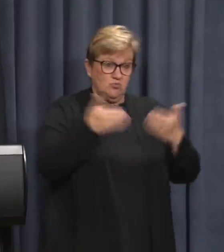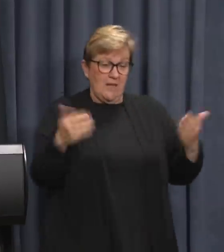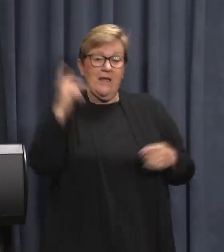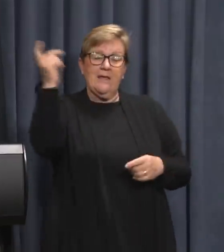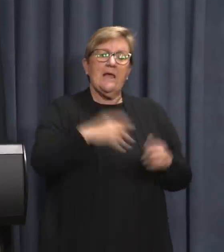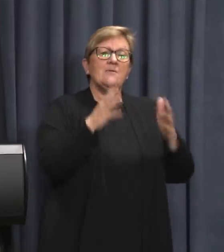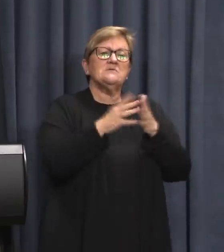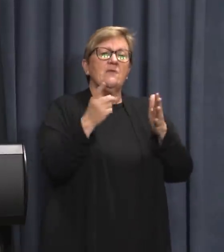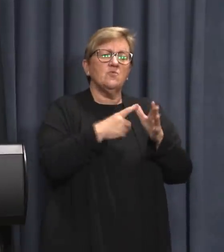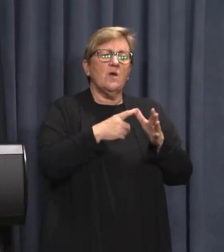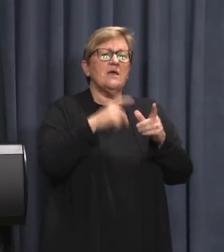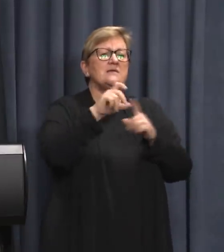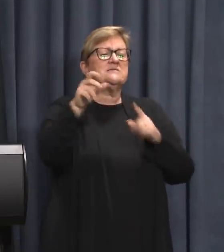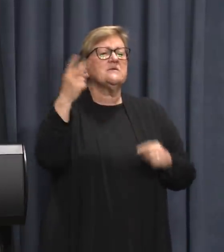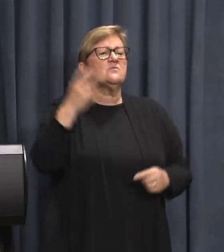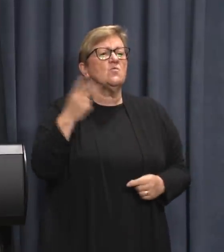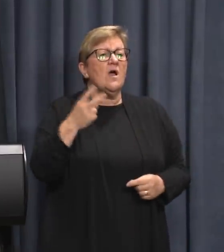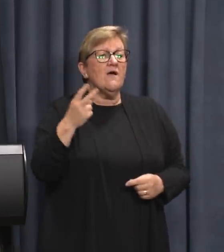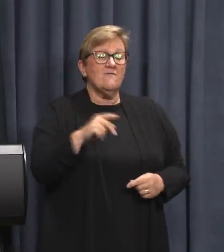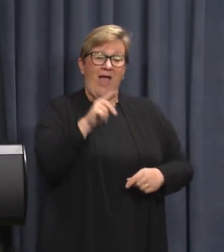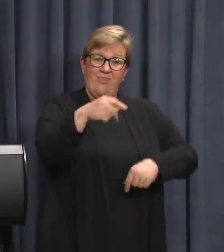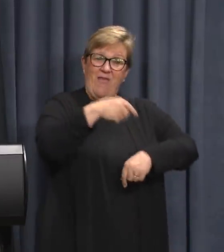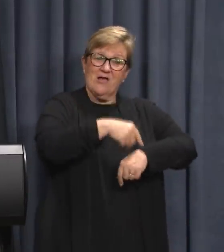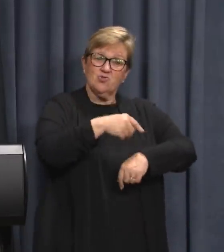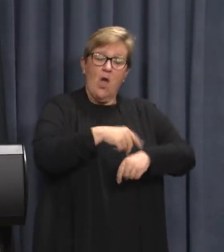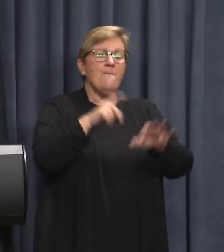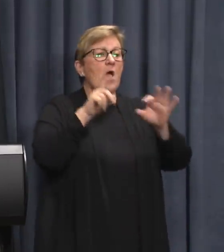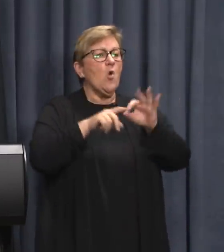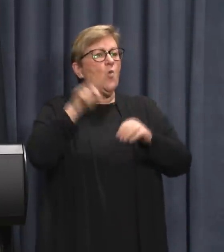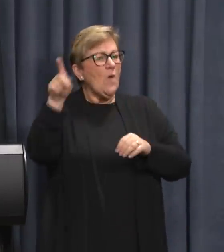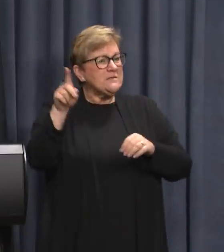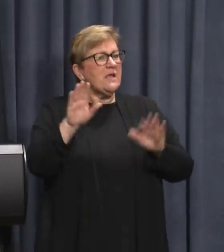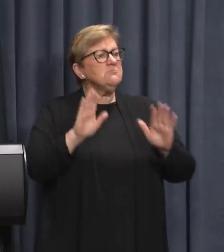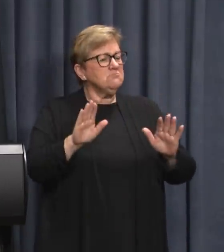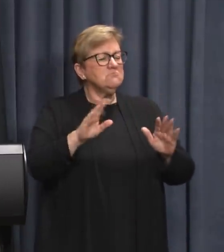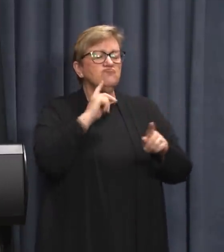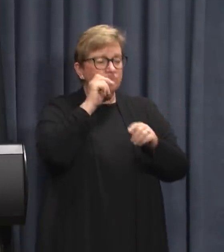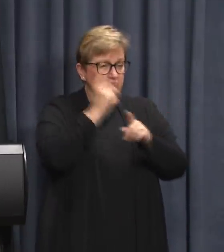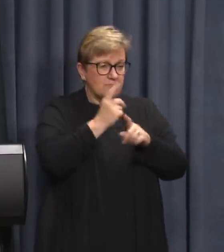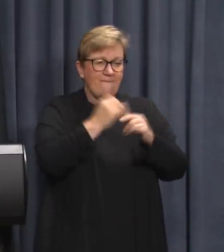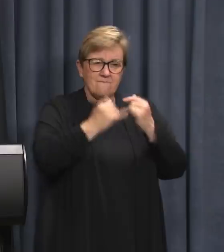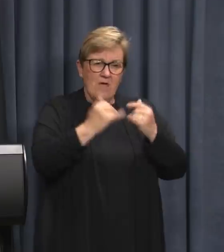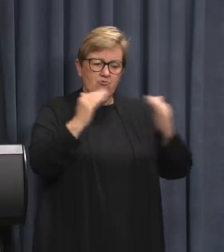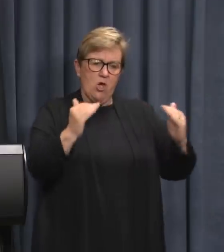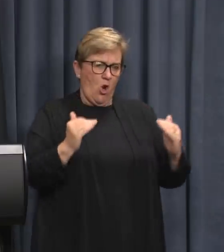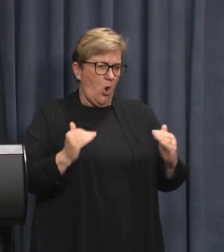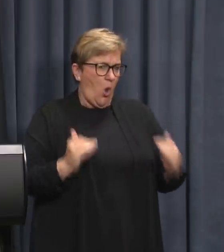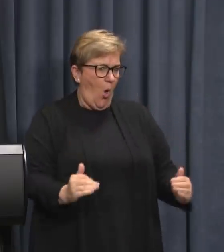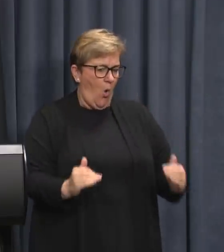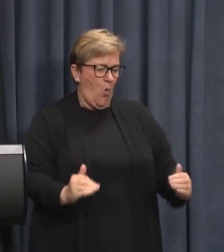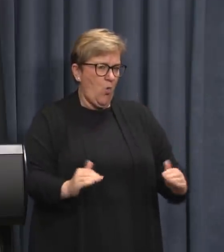entered WA on December 12. At the time Queensland was set as a very low risk jurisdiction